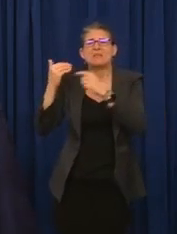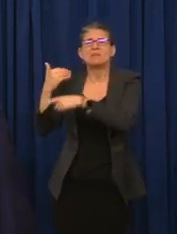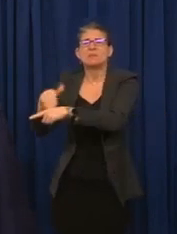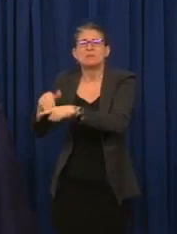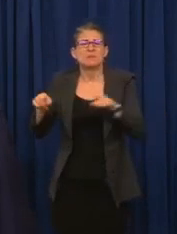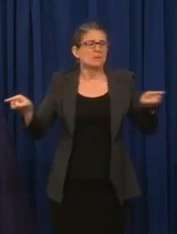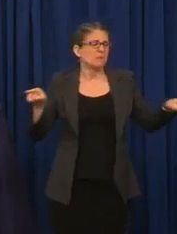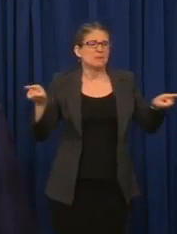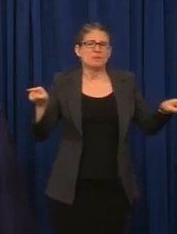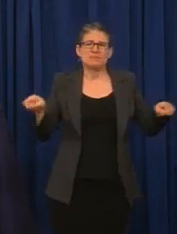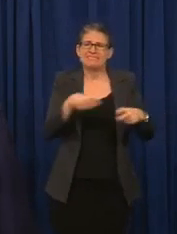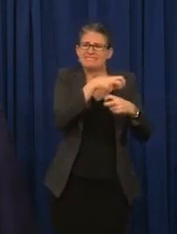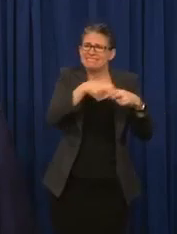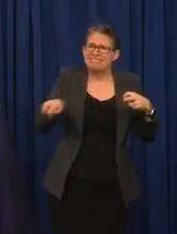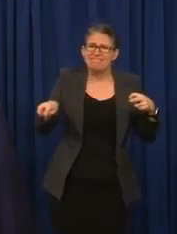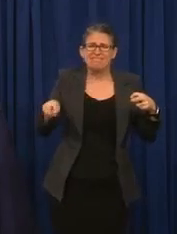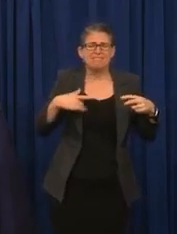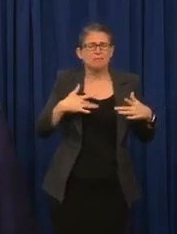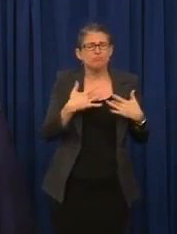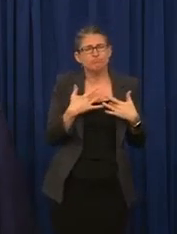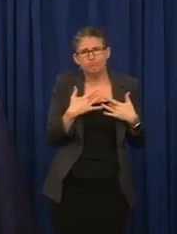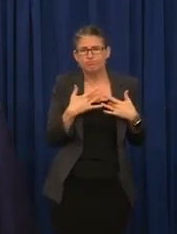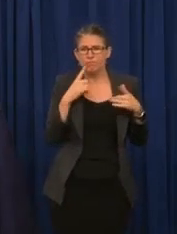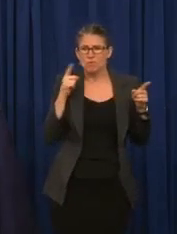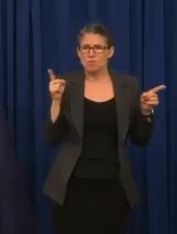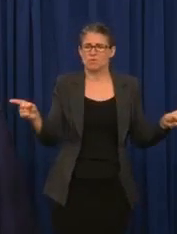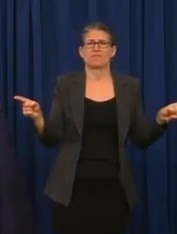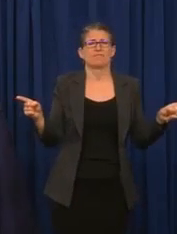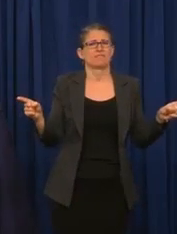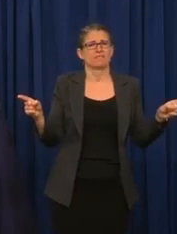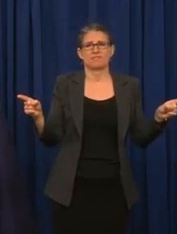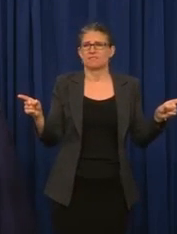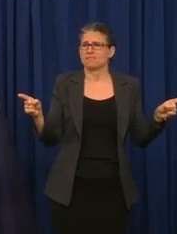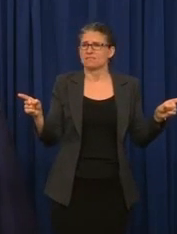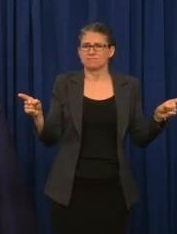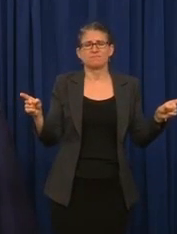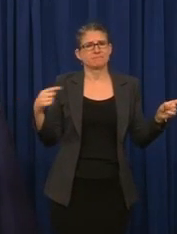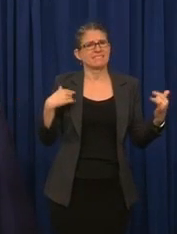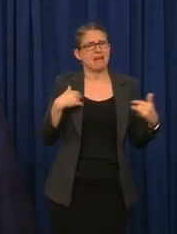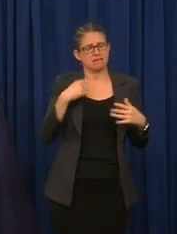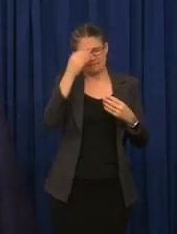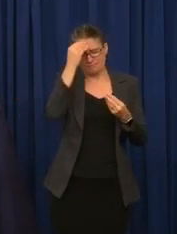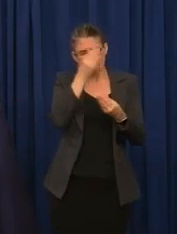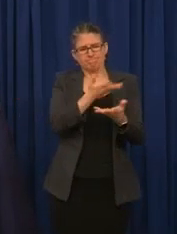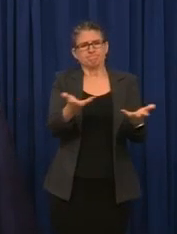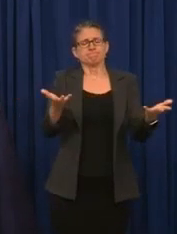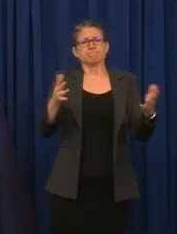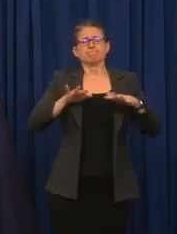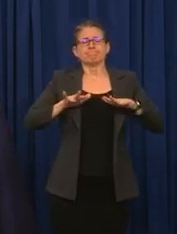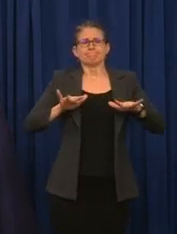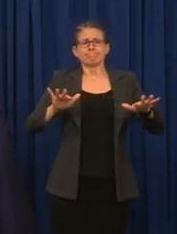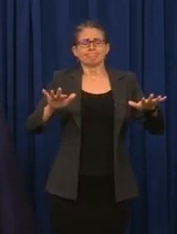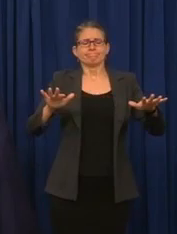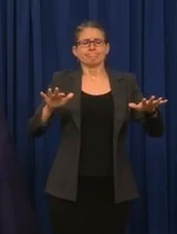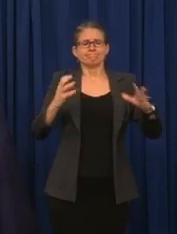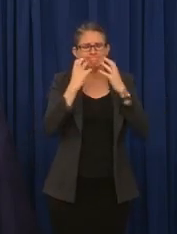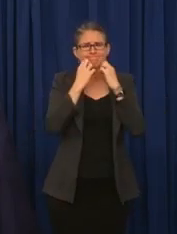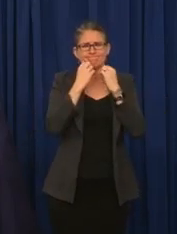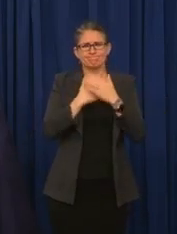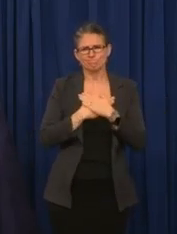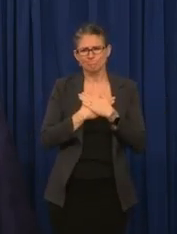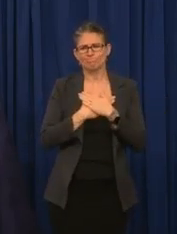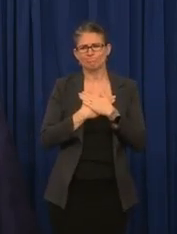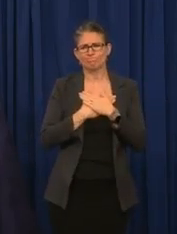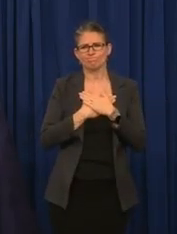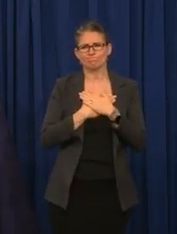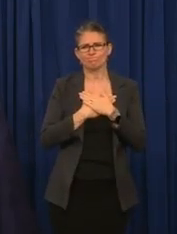Maine CDC staff have been working with the Tall Pines facility since first learning of an uptick in the number